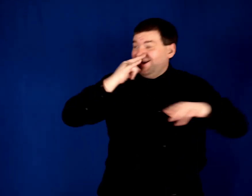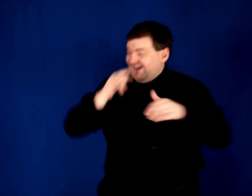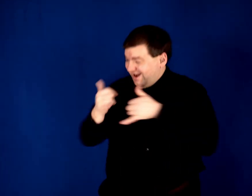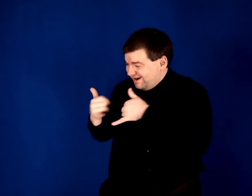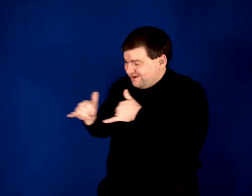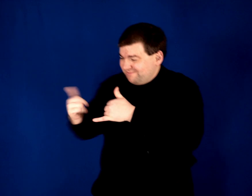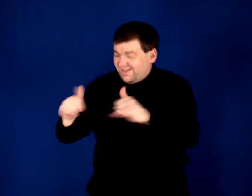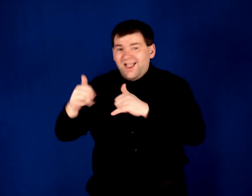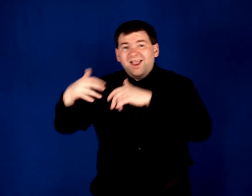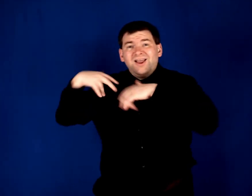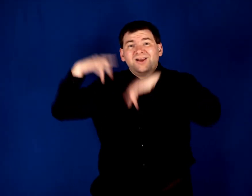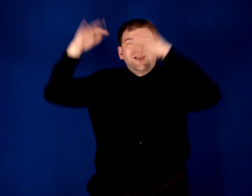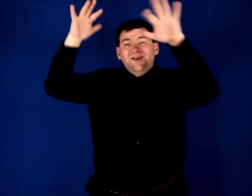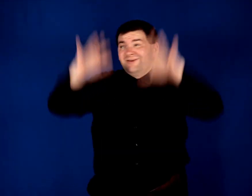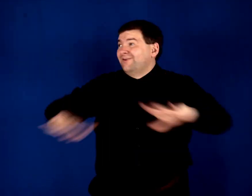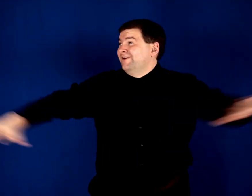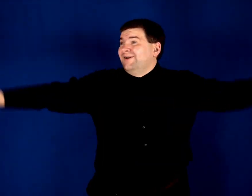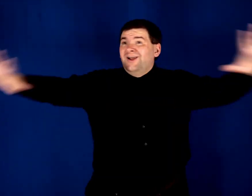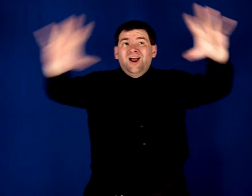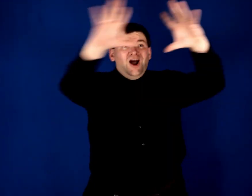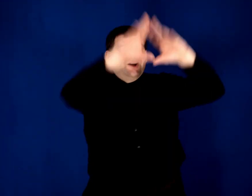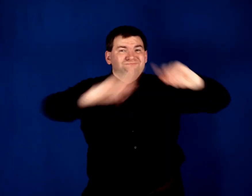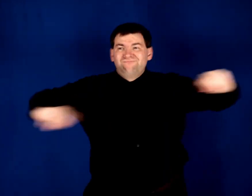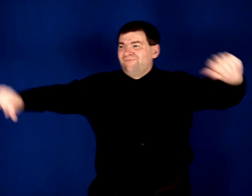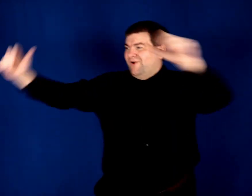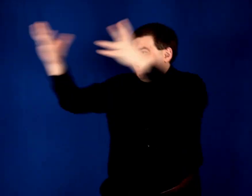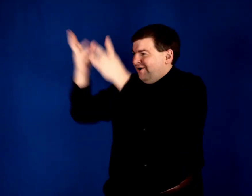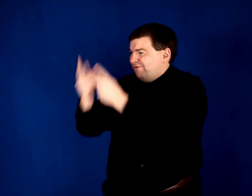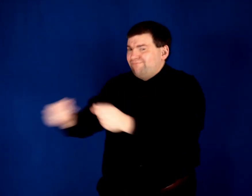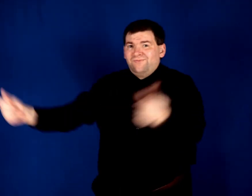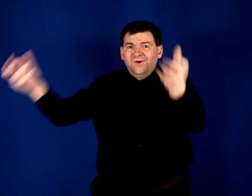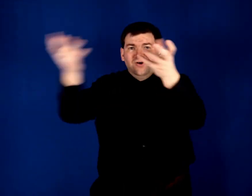Little by little they're taking it all away